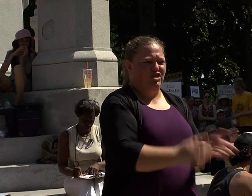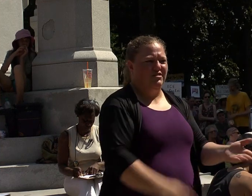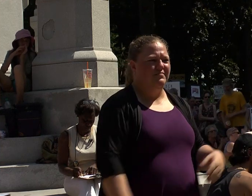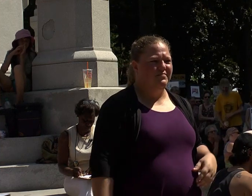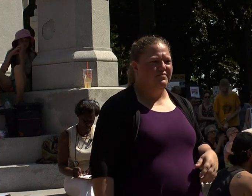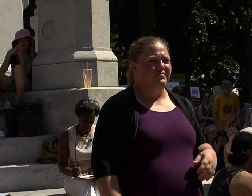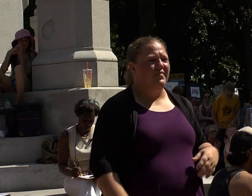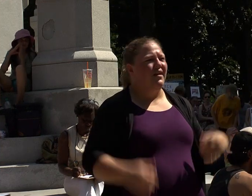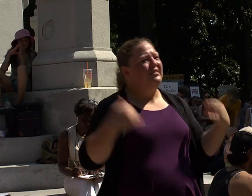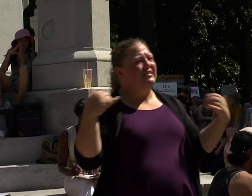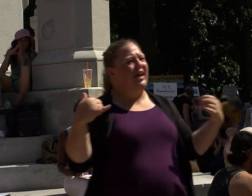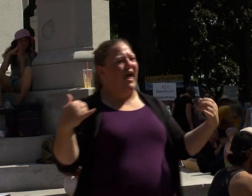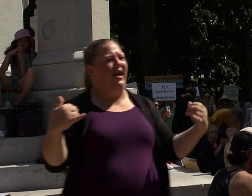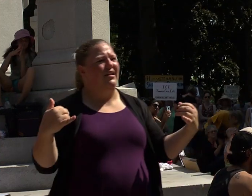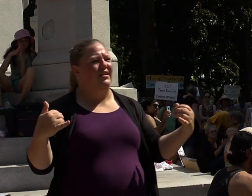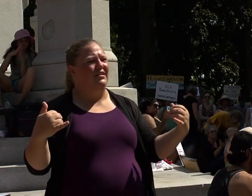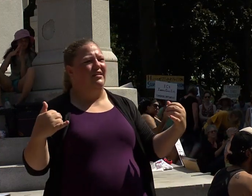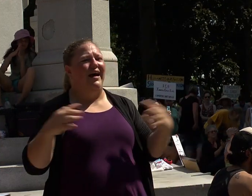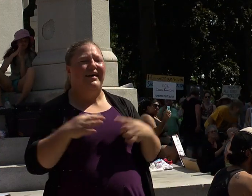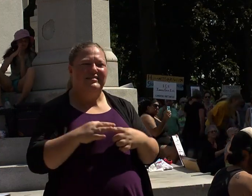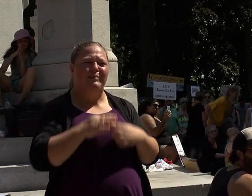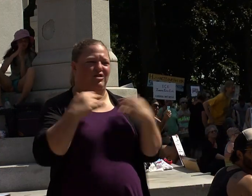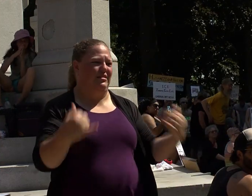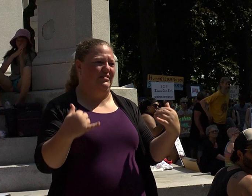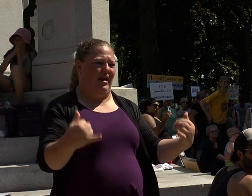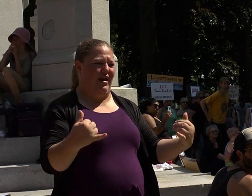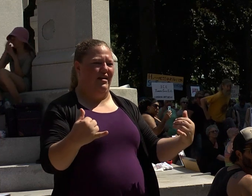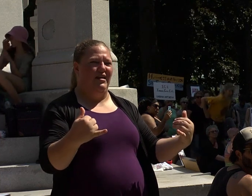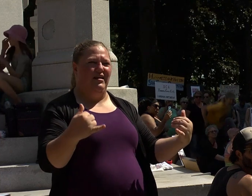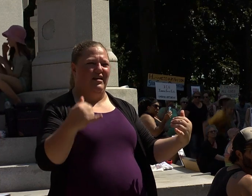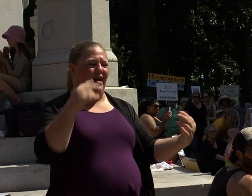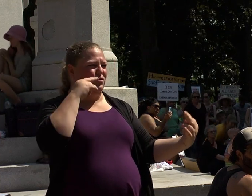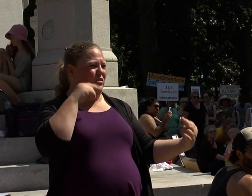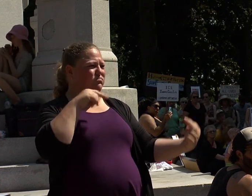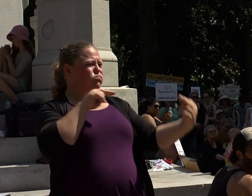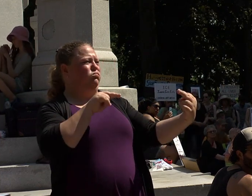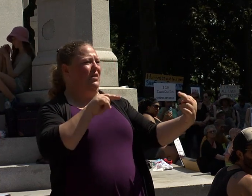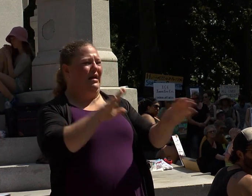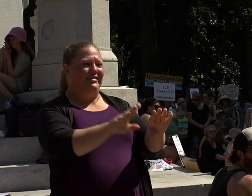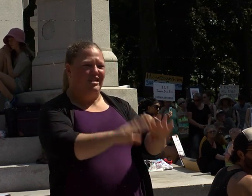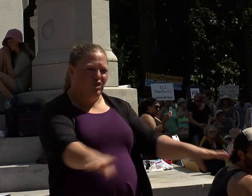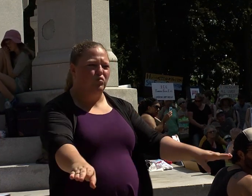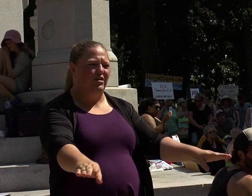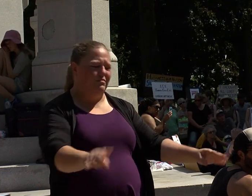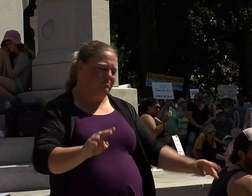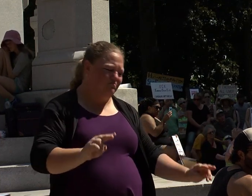And today, especially as we look into the eyes of children